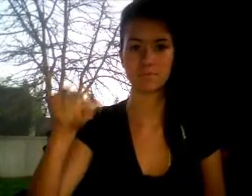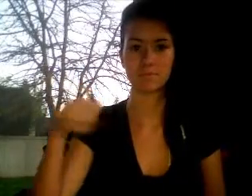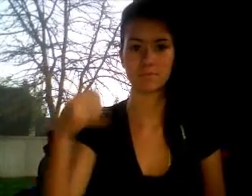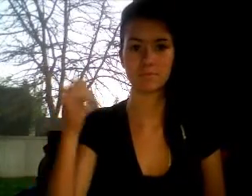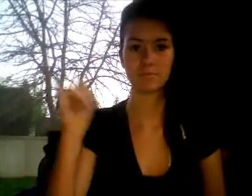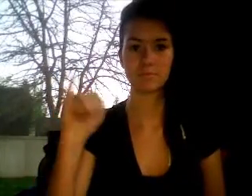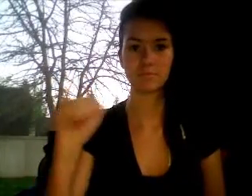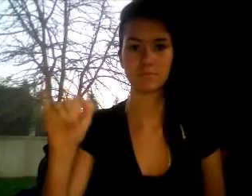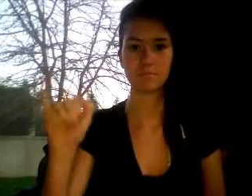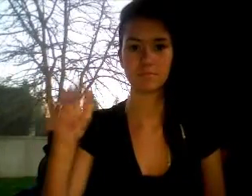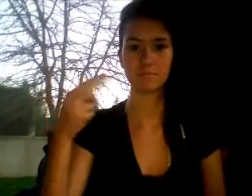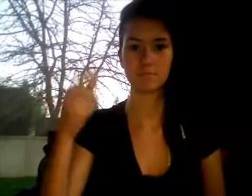20 21